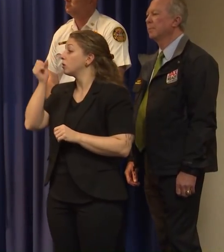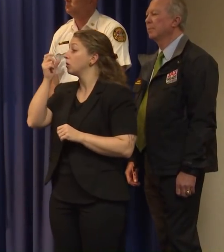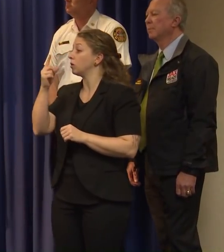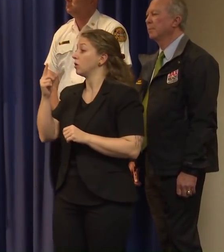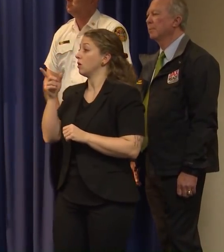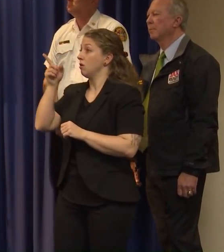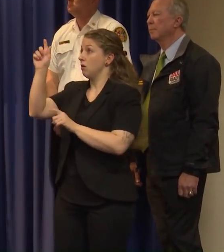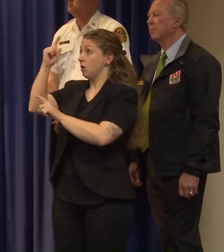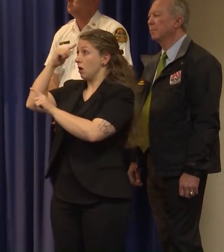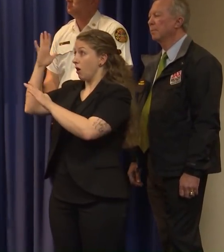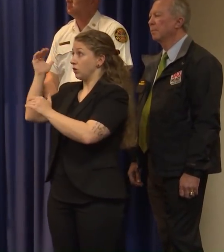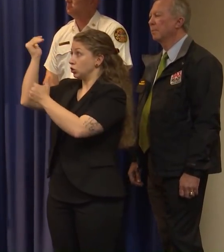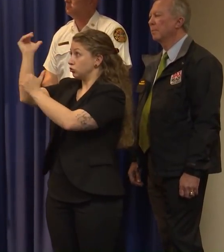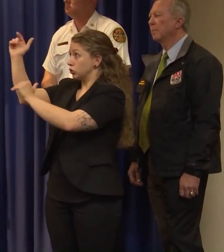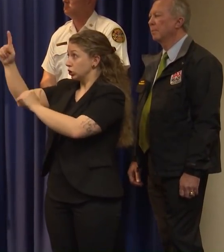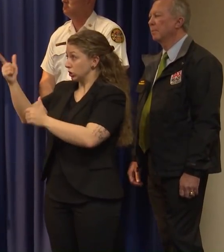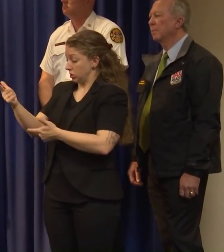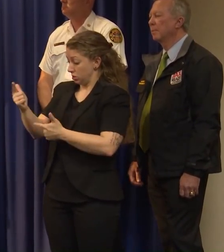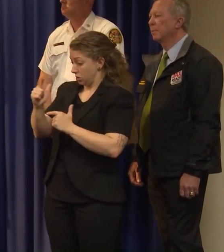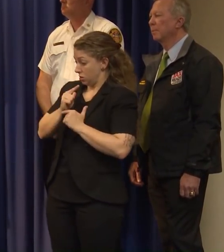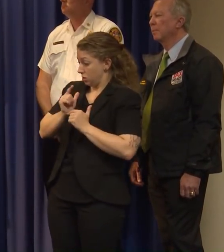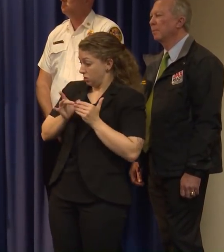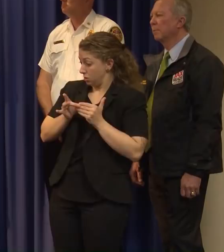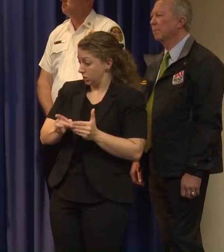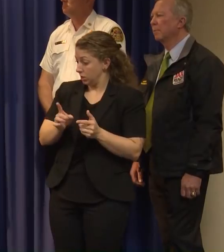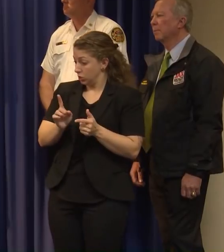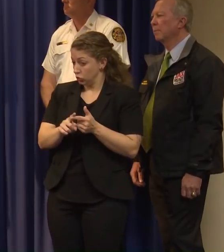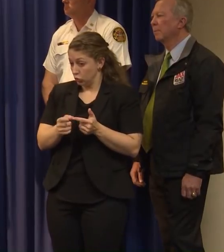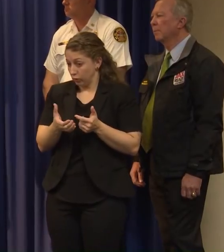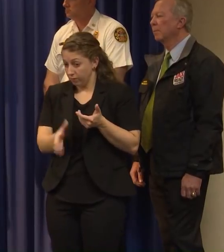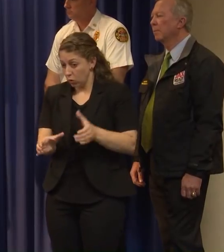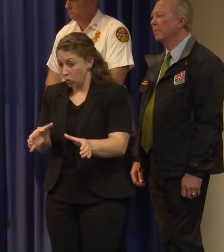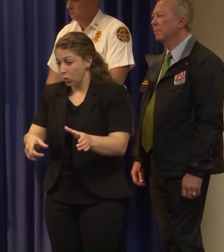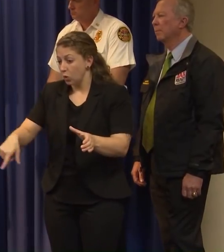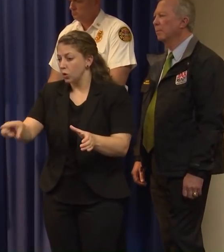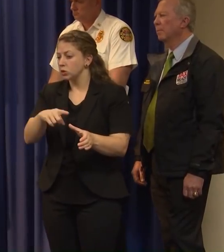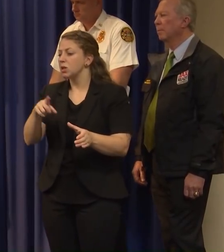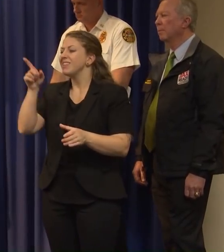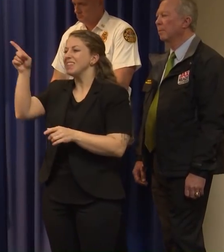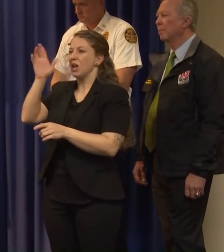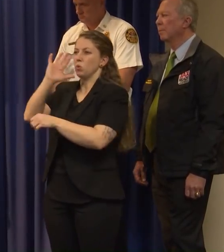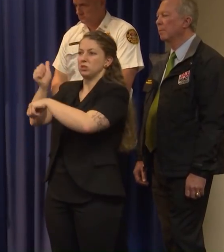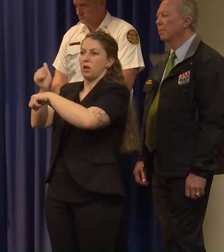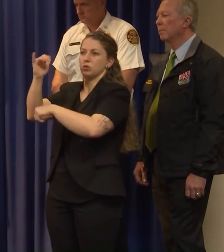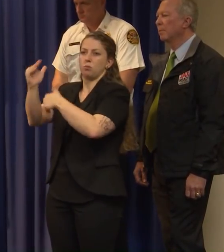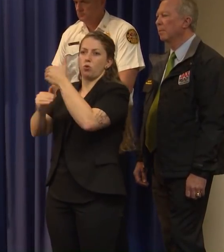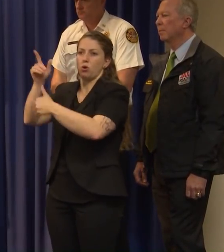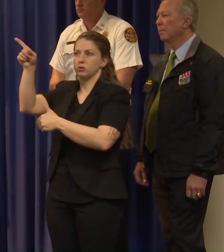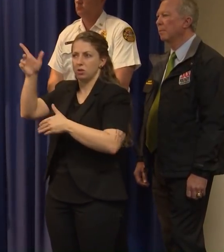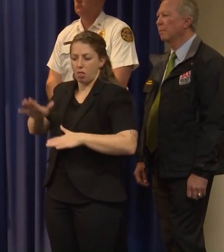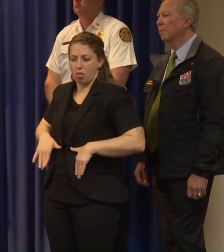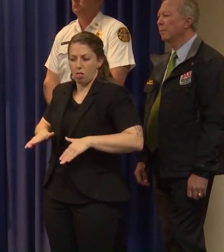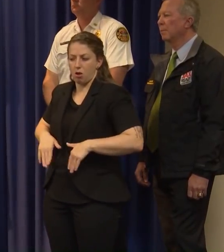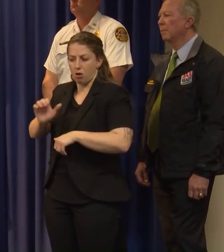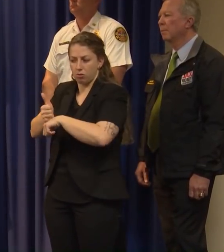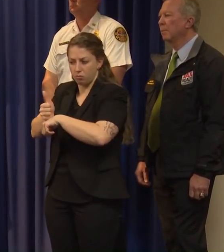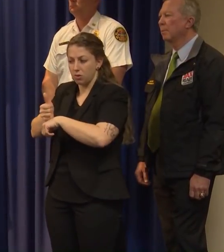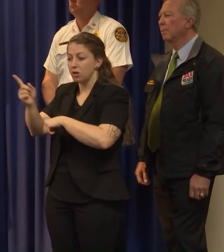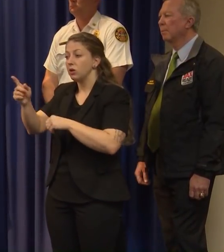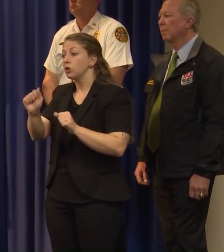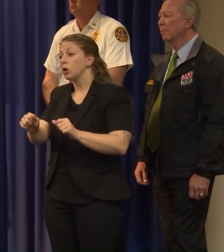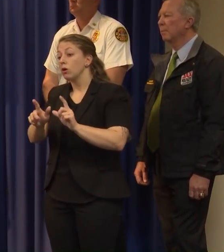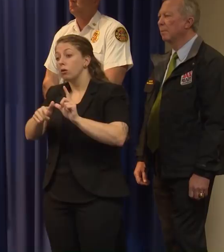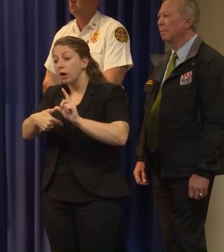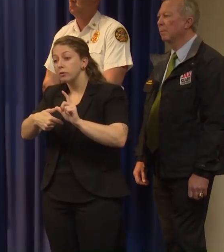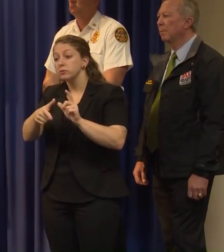governor's restrictions, they'll have to establish that process. I'm sure they have a ticketing process. You could lose your license. Uh, there could be fines. There could